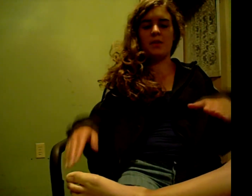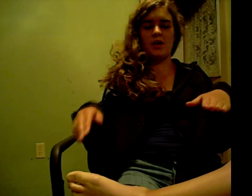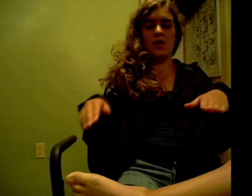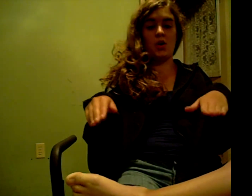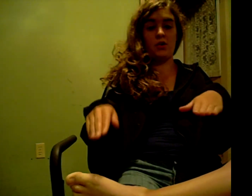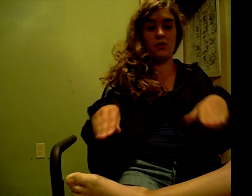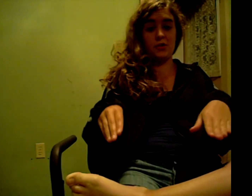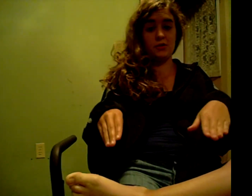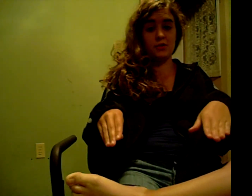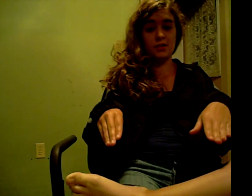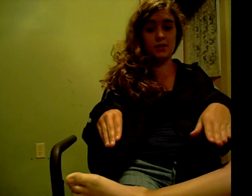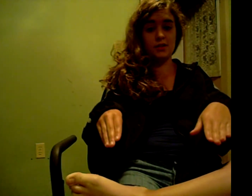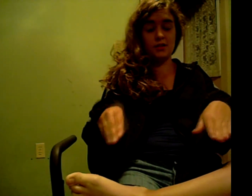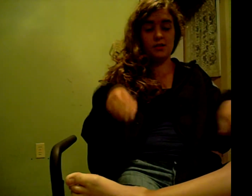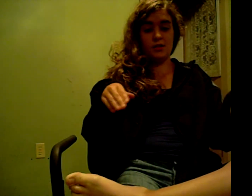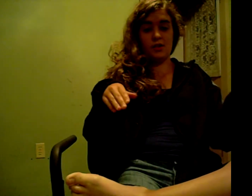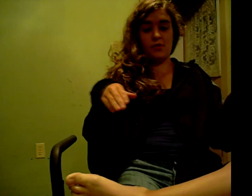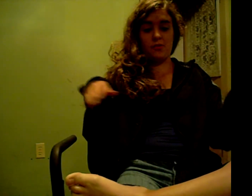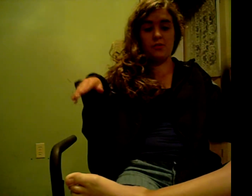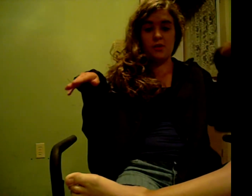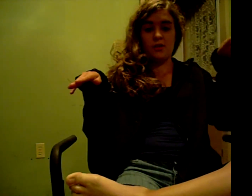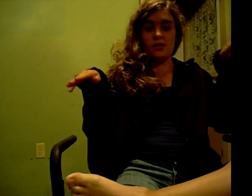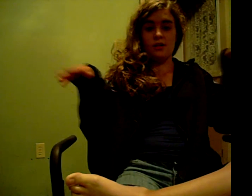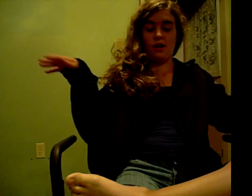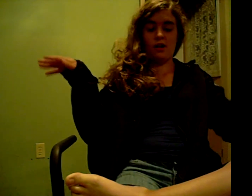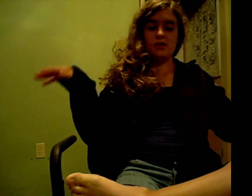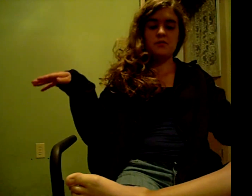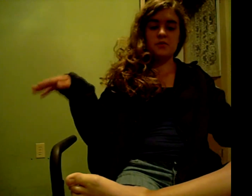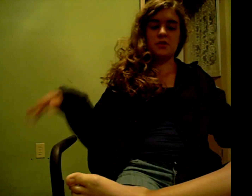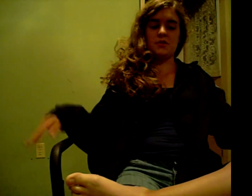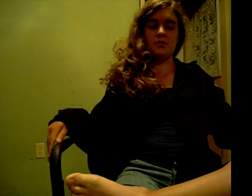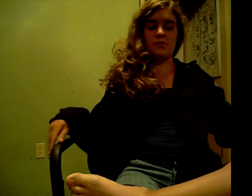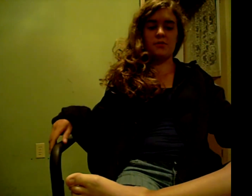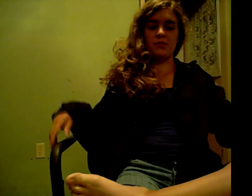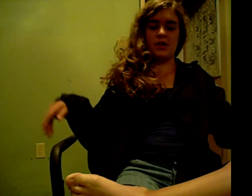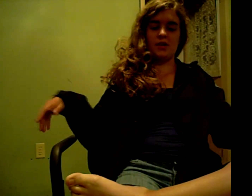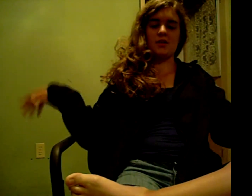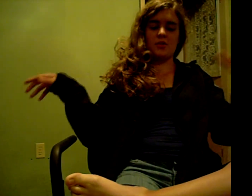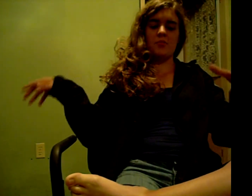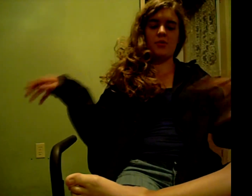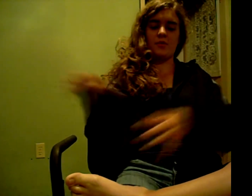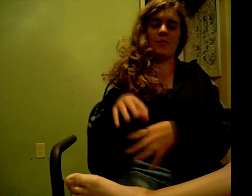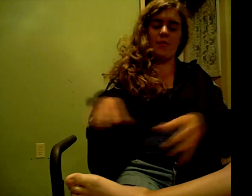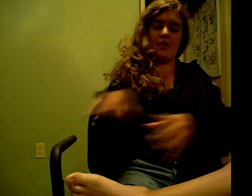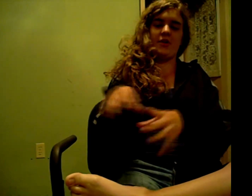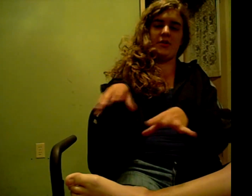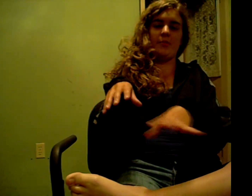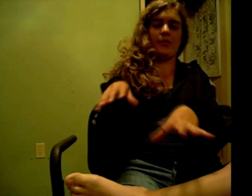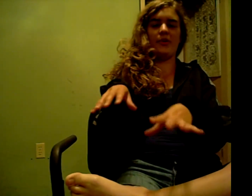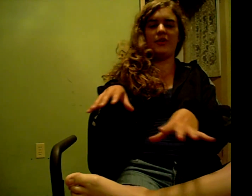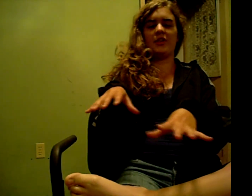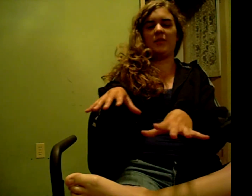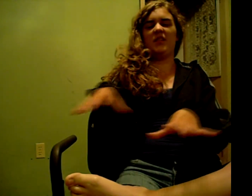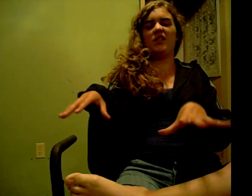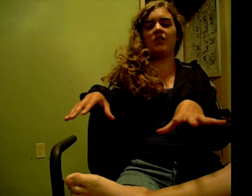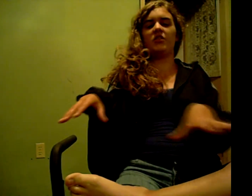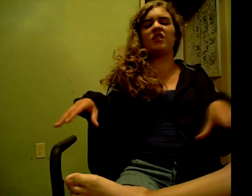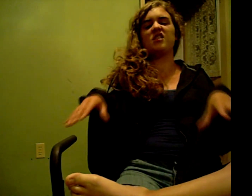make hot dogs. Now, I didn't want to do the old, like, you put them in water and you boil them and then just like